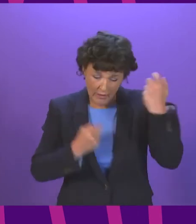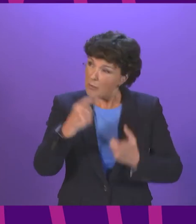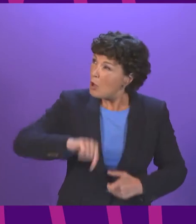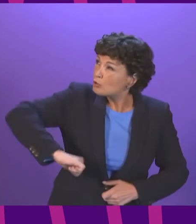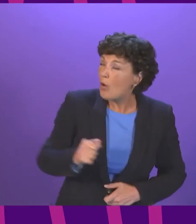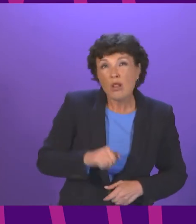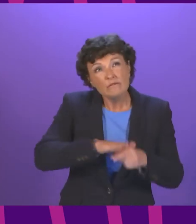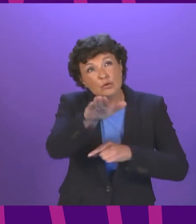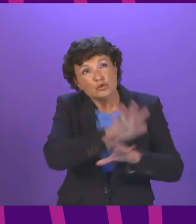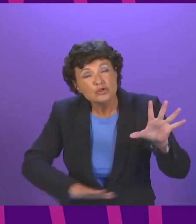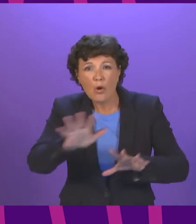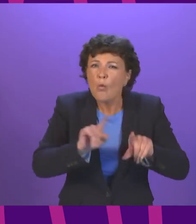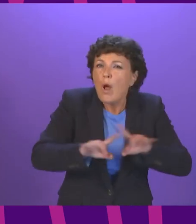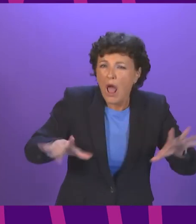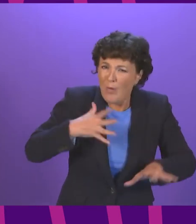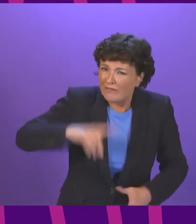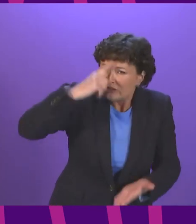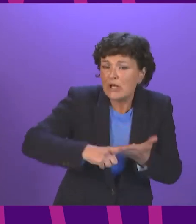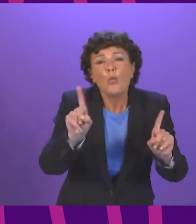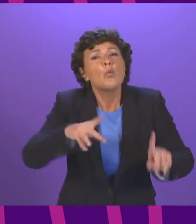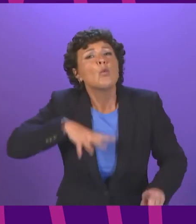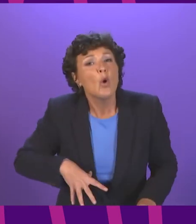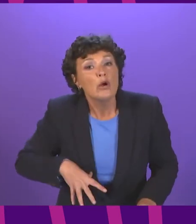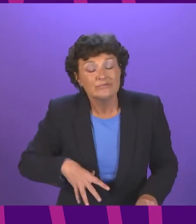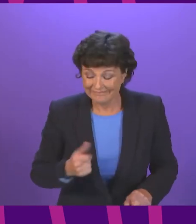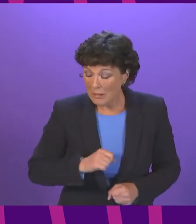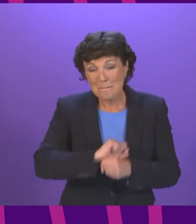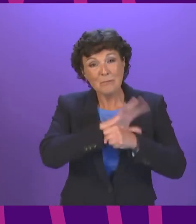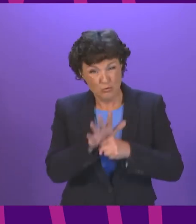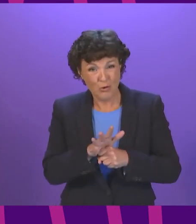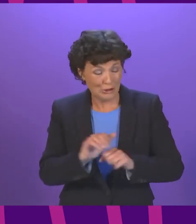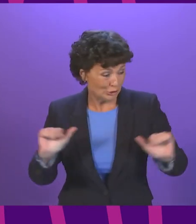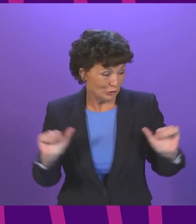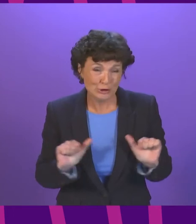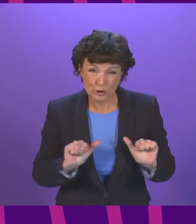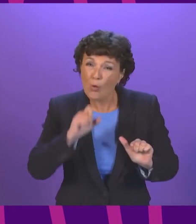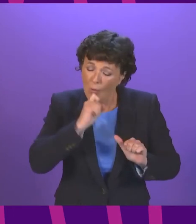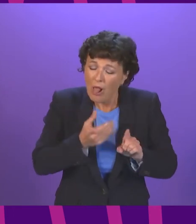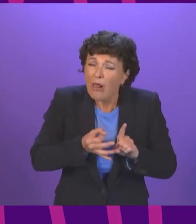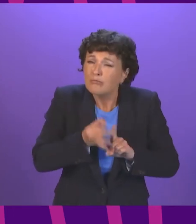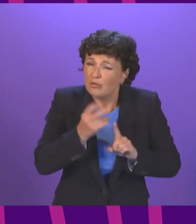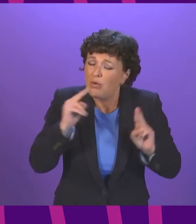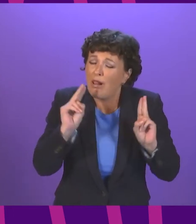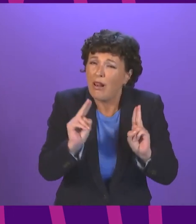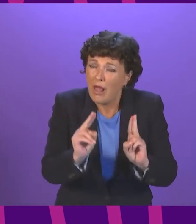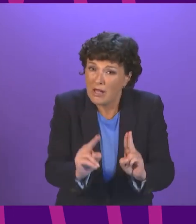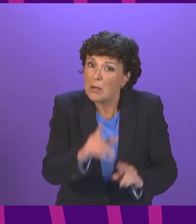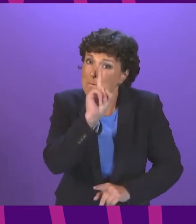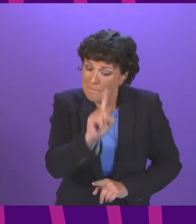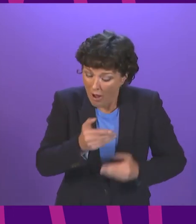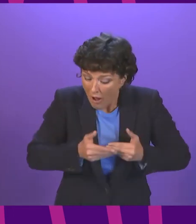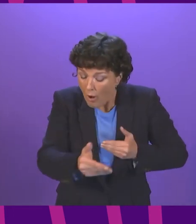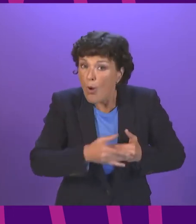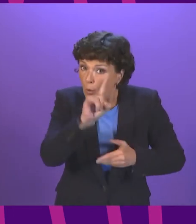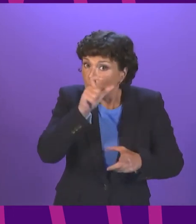to secure it. As we emerge from the pandemic, choices fall to be made that will shape our economy and our society for